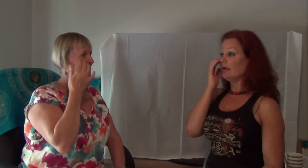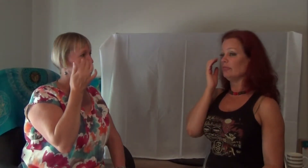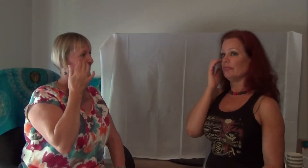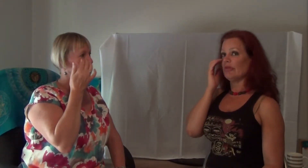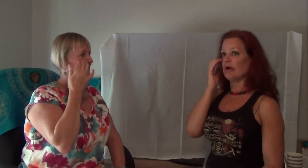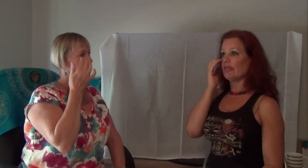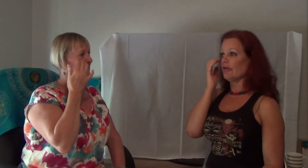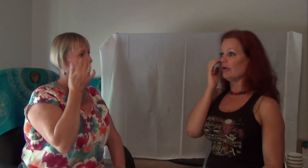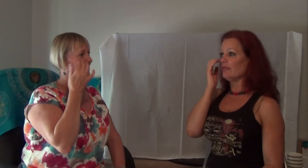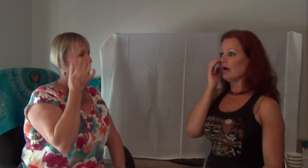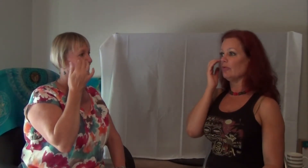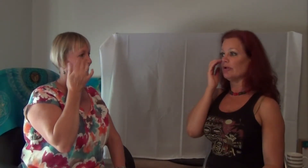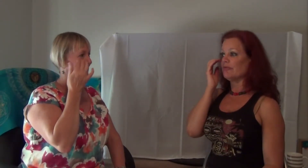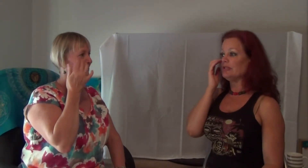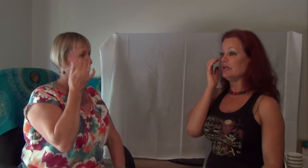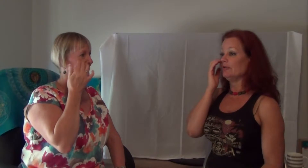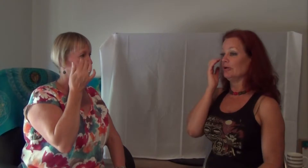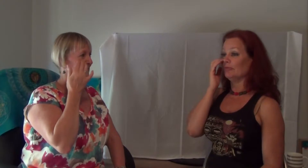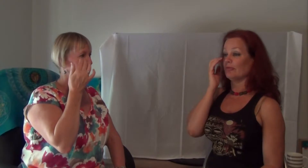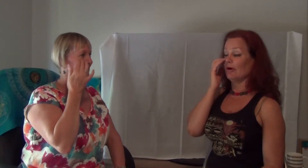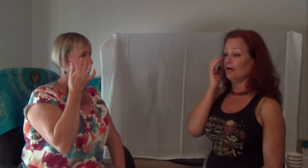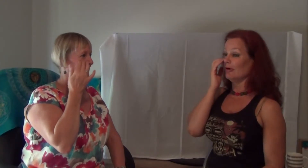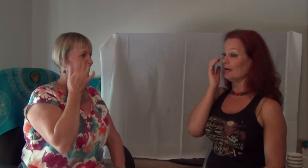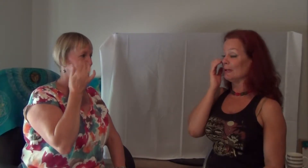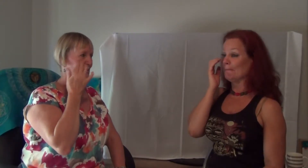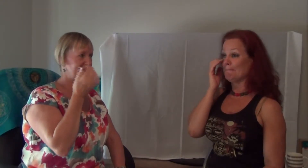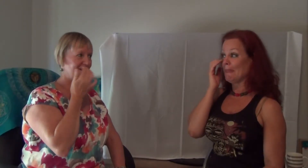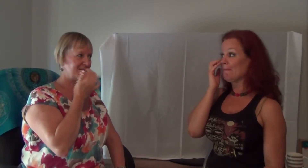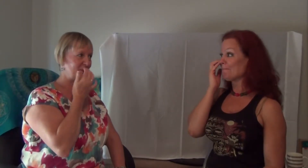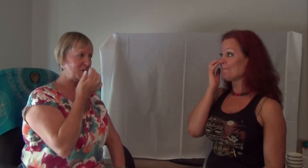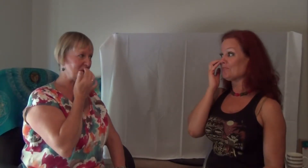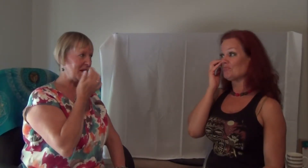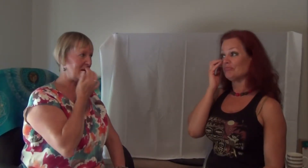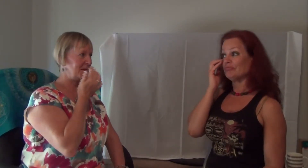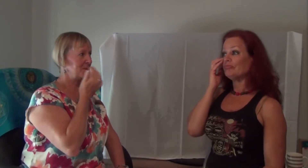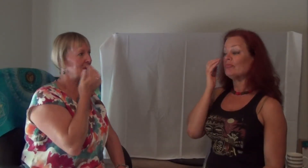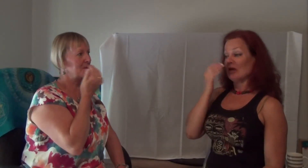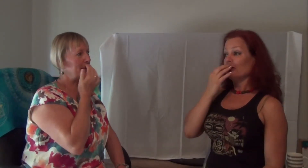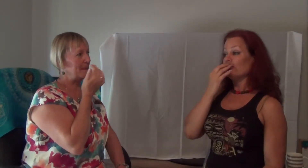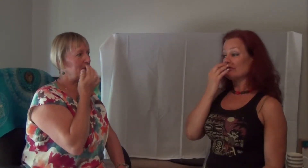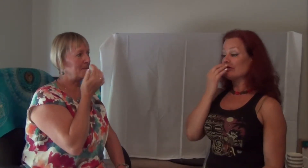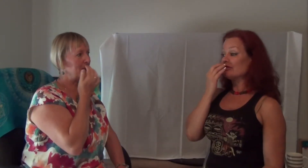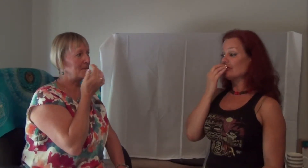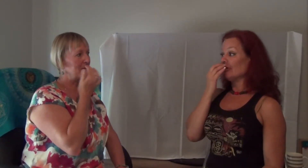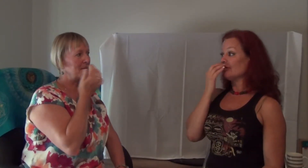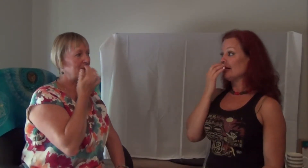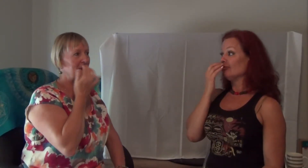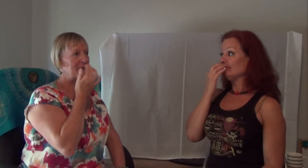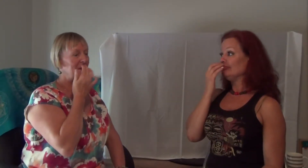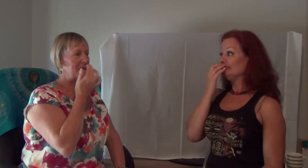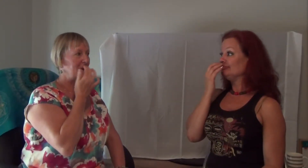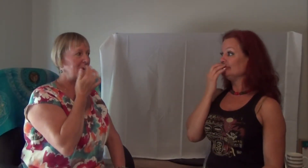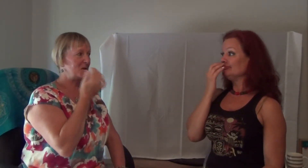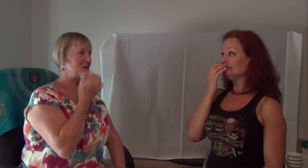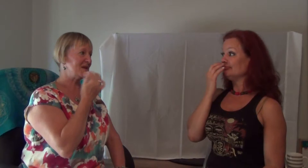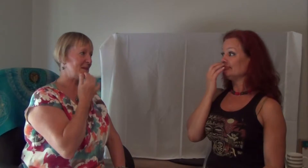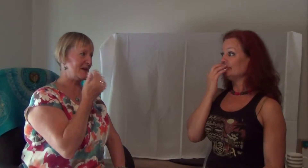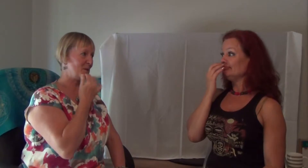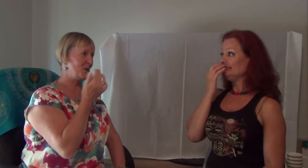it I don't think I thought of that. What if they do it wrong? It's just a small town. It's just a small town. It took something to